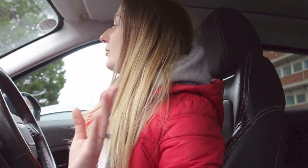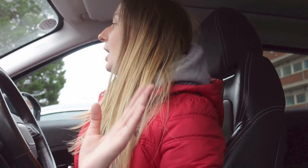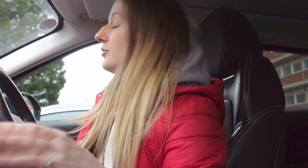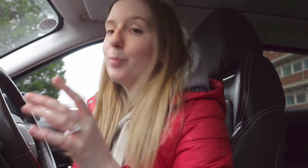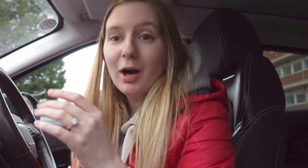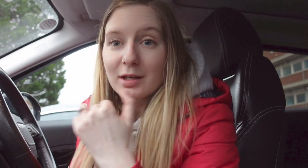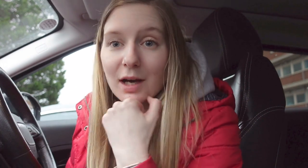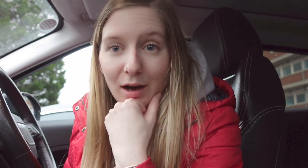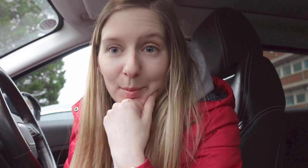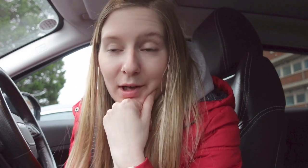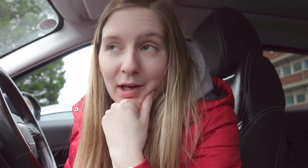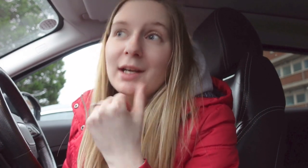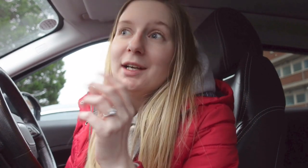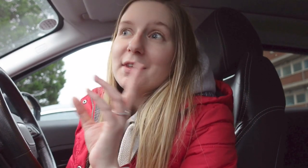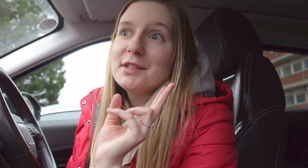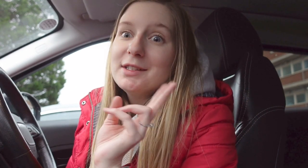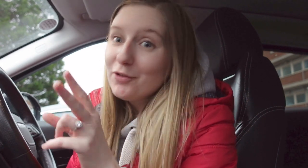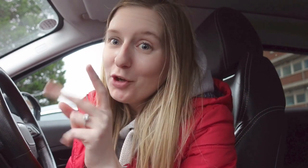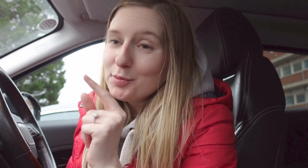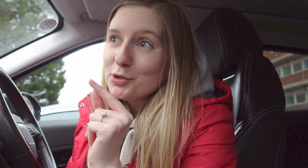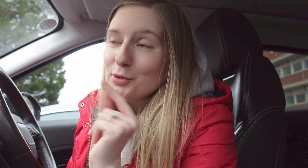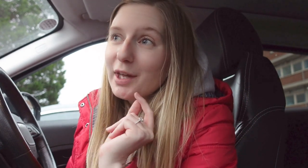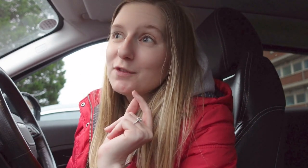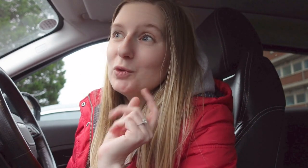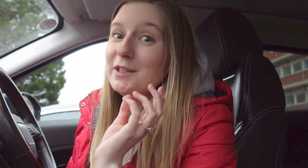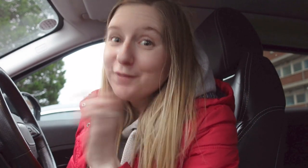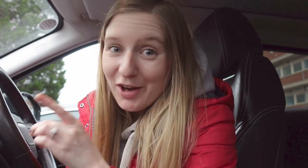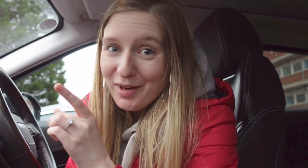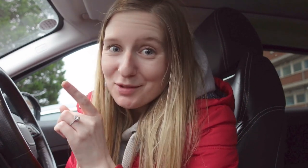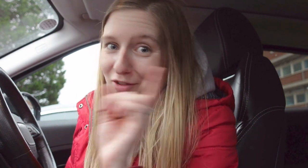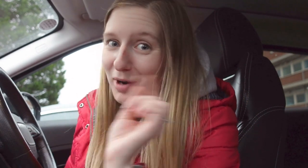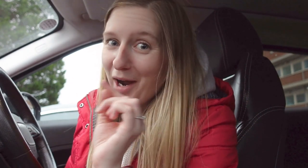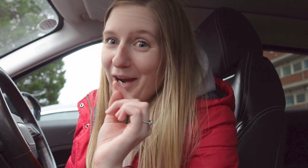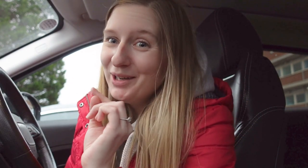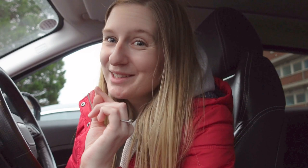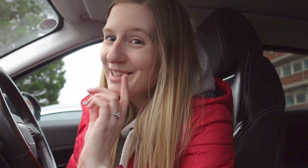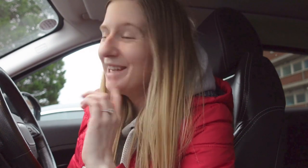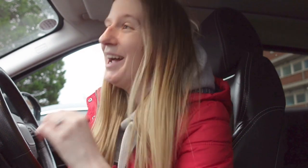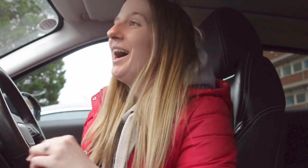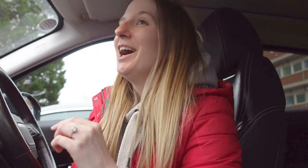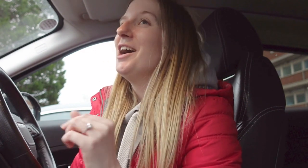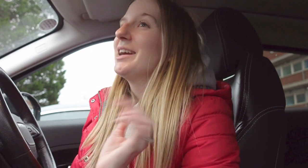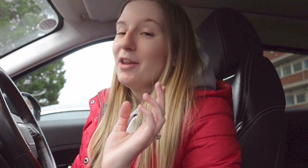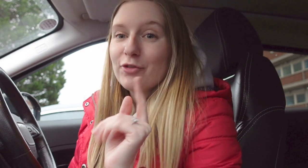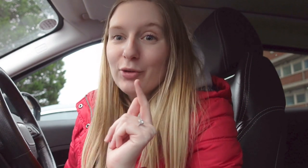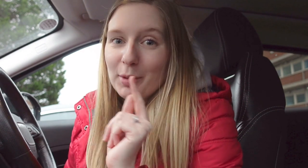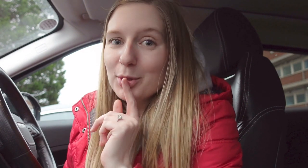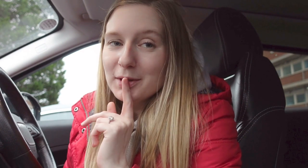I've just parked up this is a different hospital that's 45 minutes away from our house uh again for an appointment